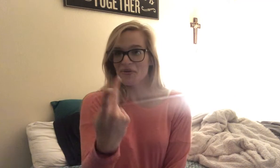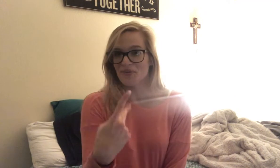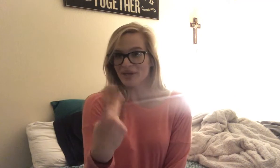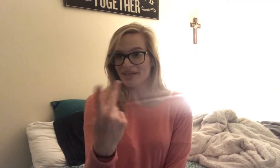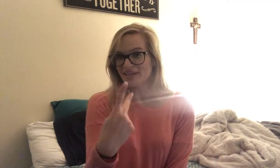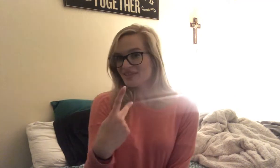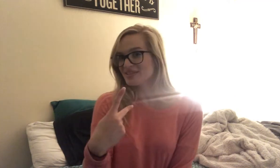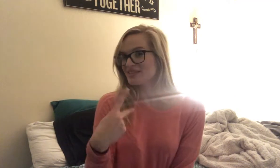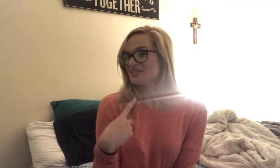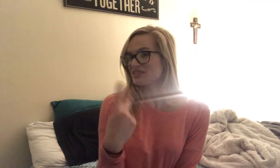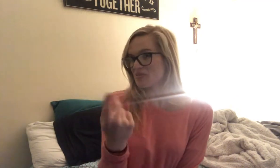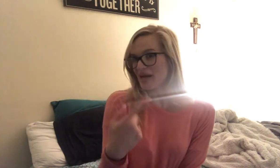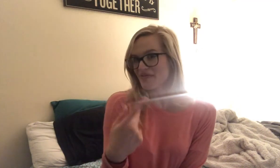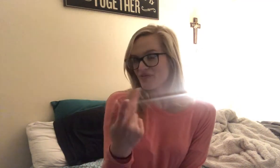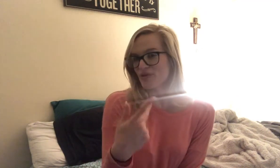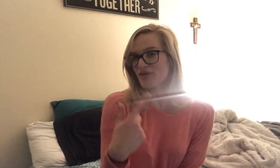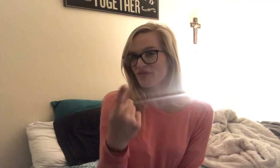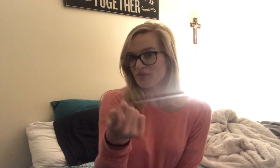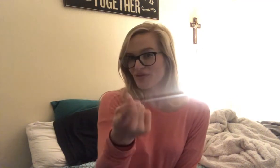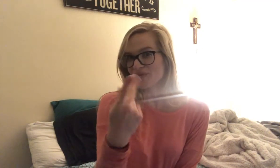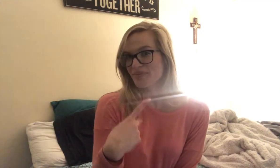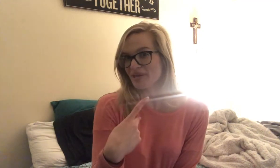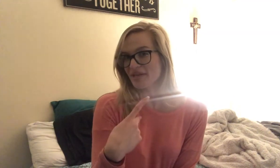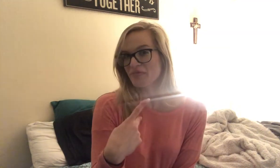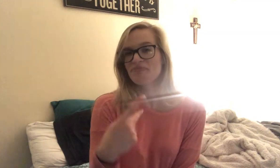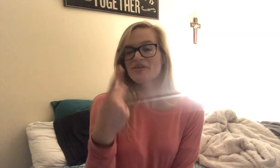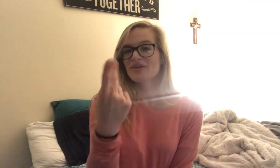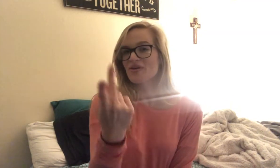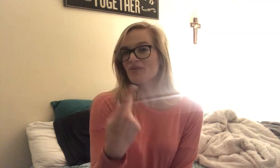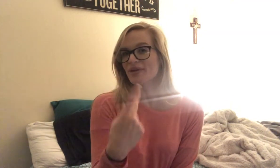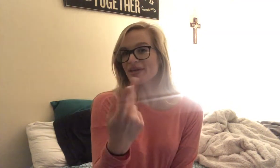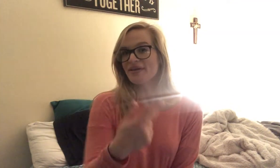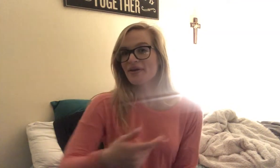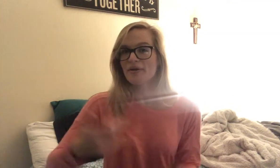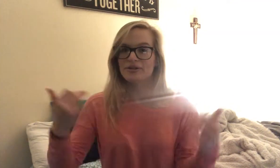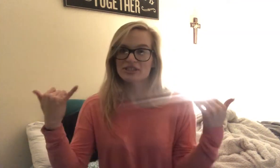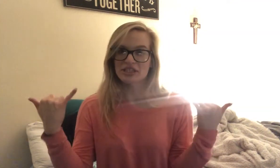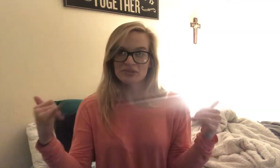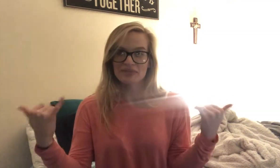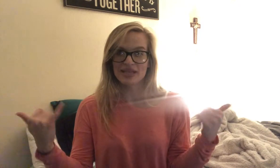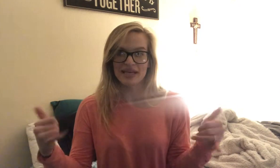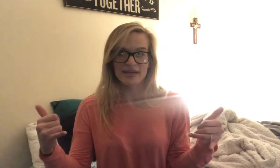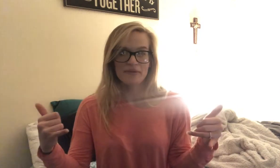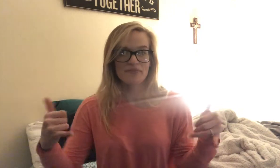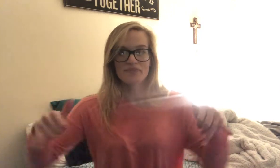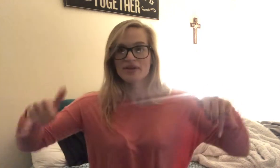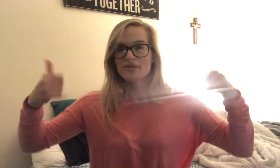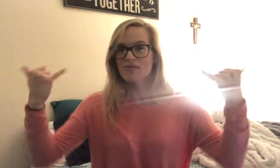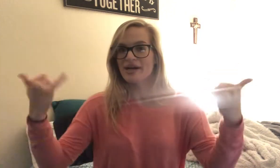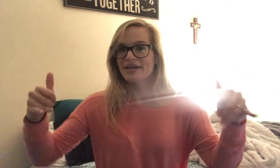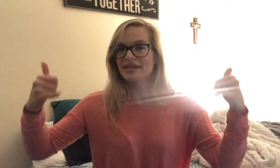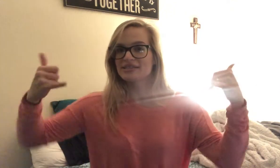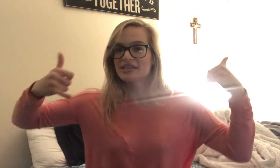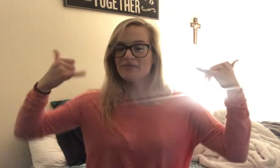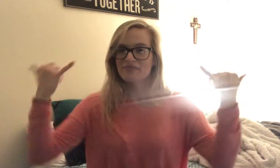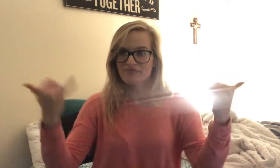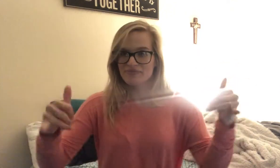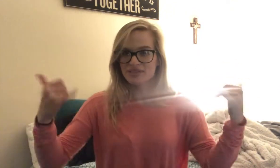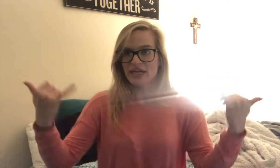We. So just go back and forth. From you and me. We. Just play. Y handshape. Shake